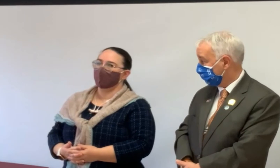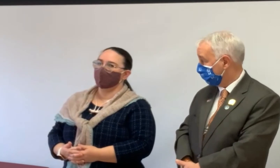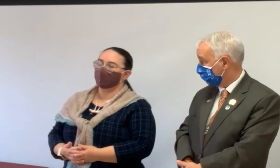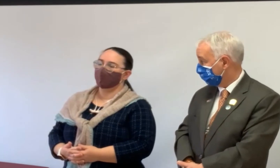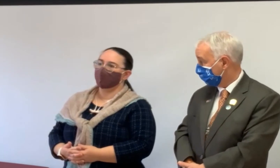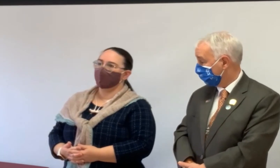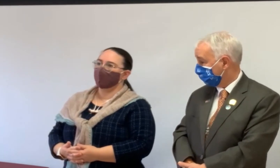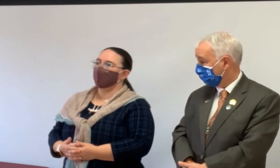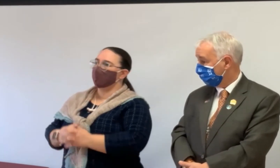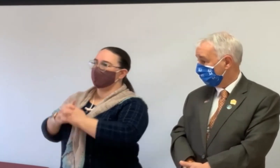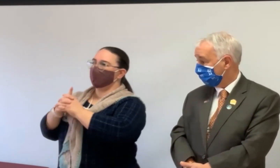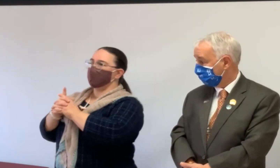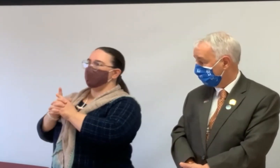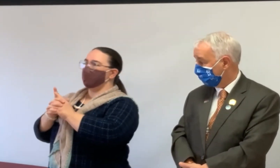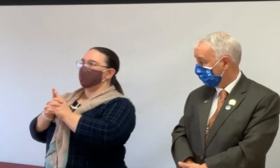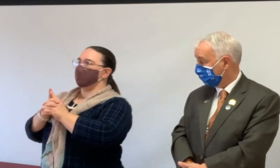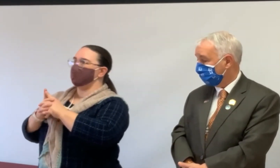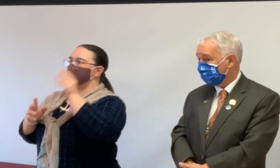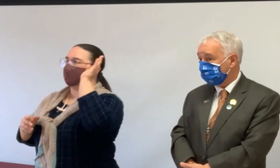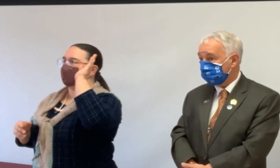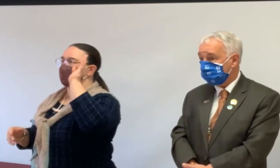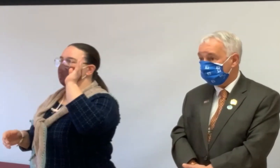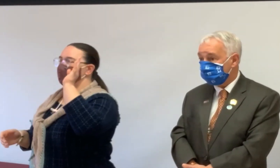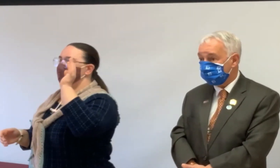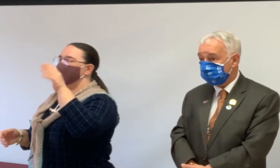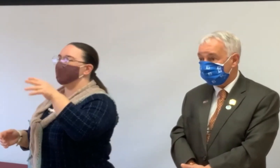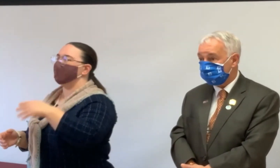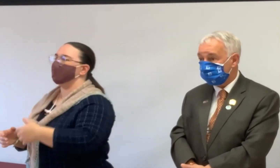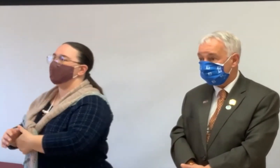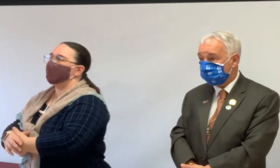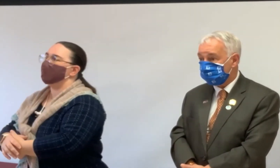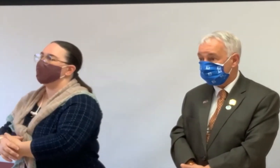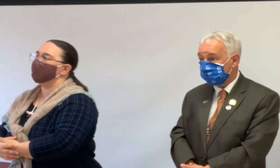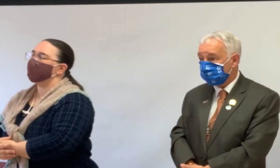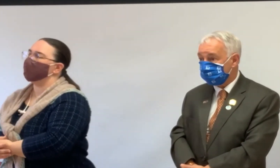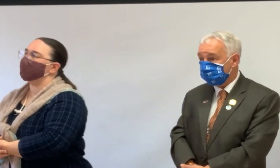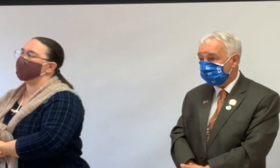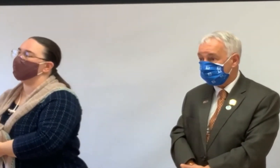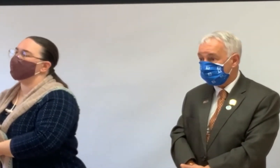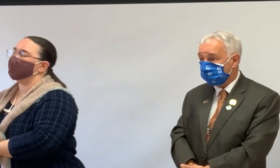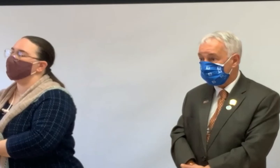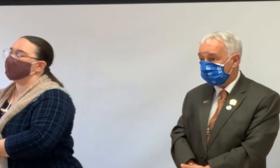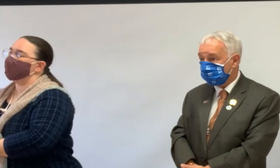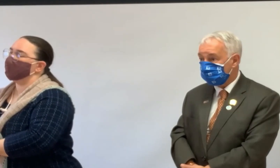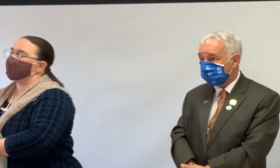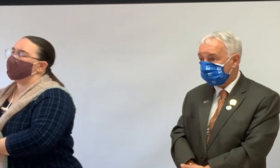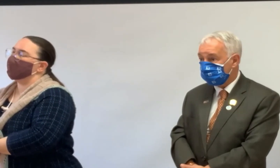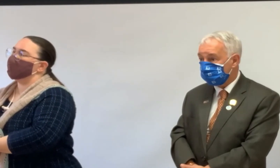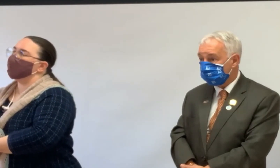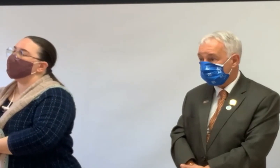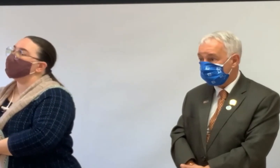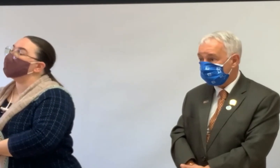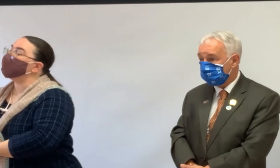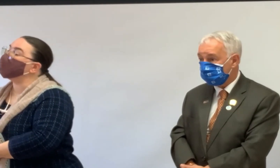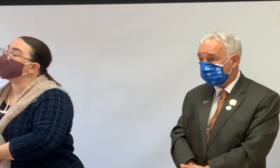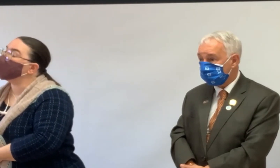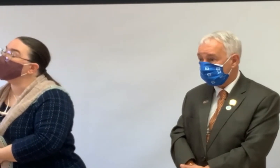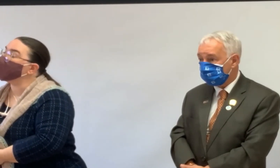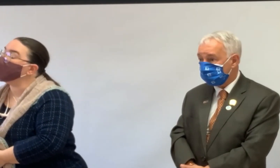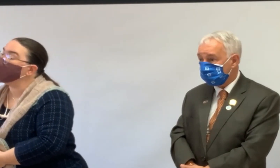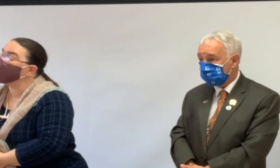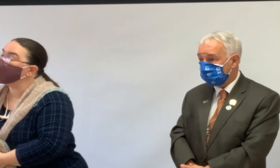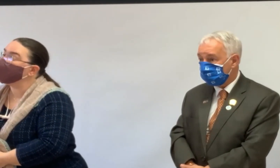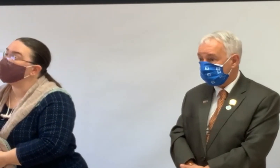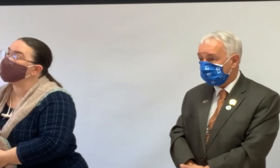Yeah. Was there another question? Someone raised their hand. What is your selling reach percentage? Selling,